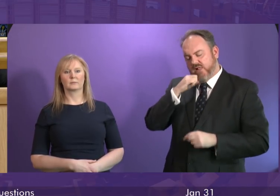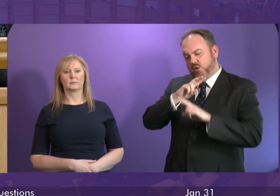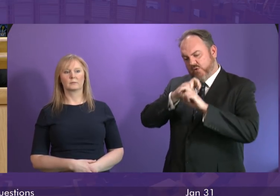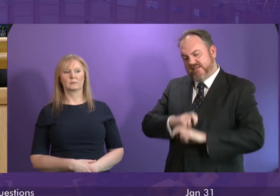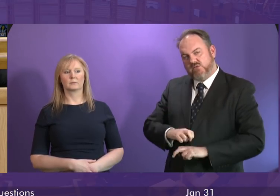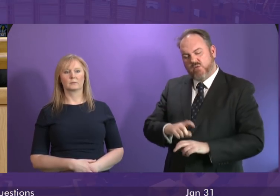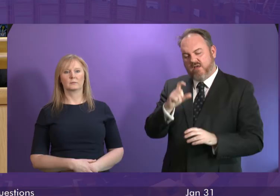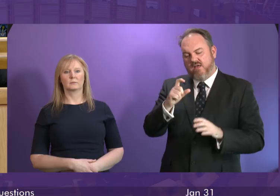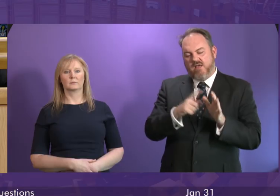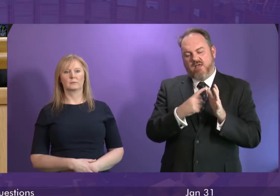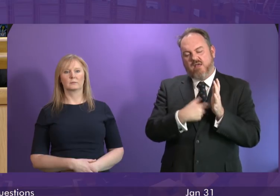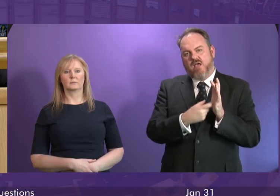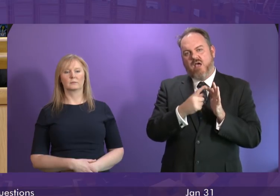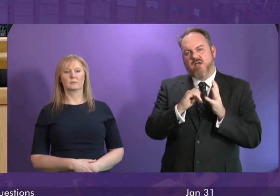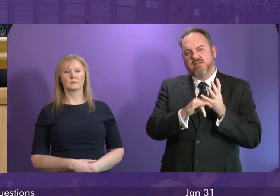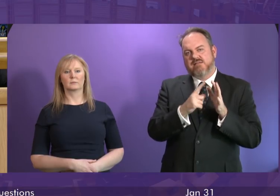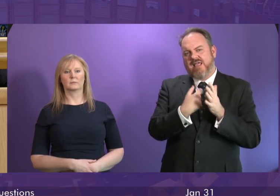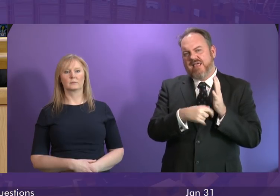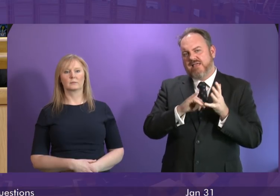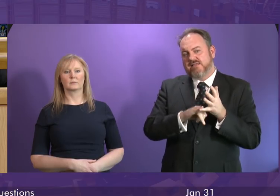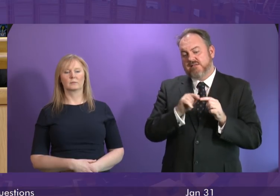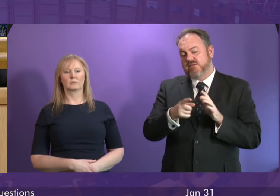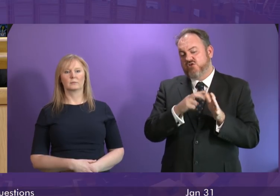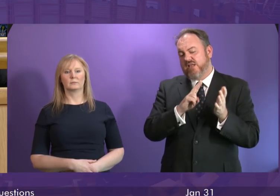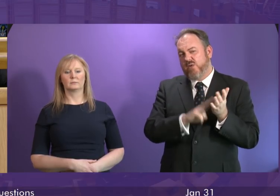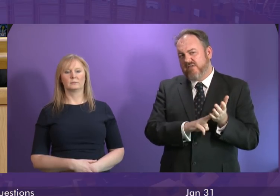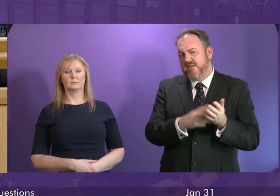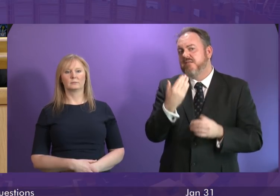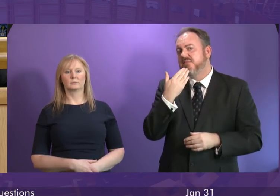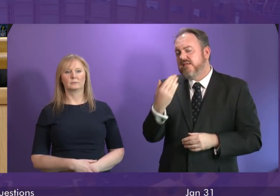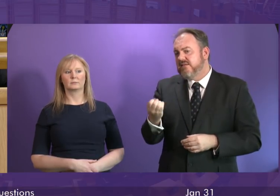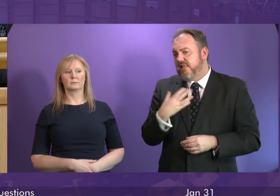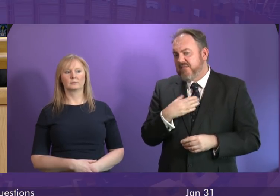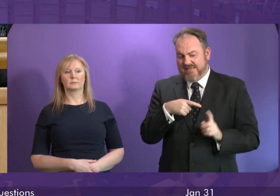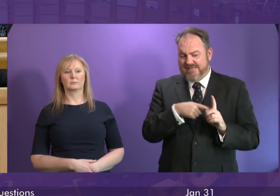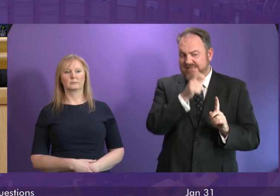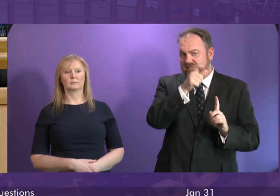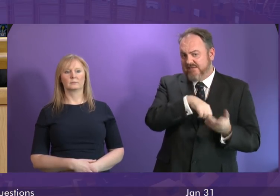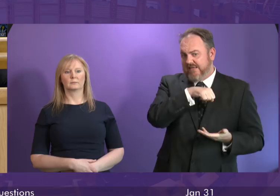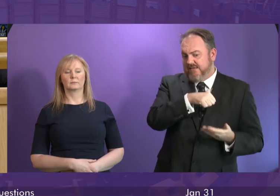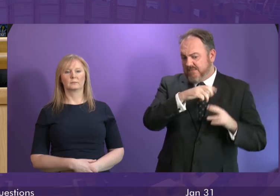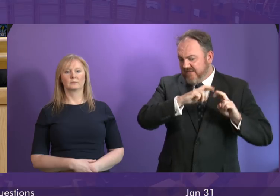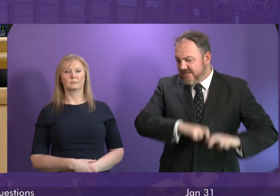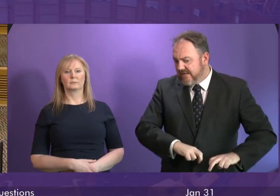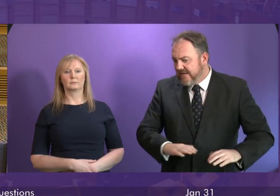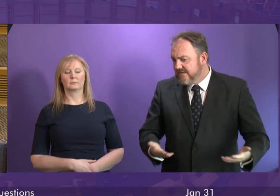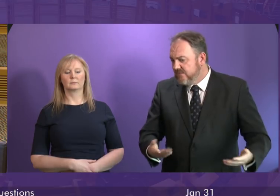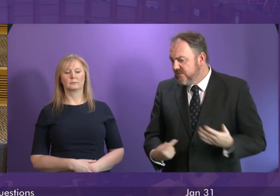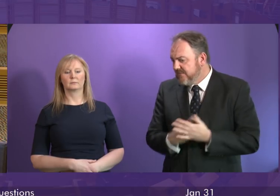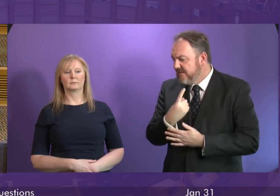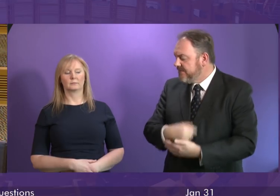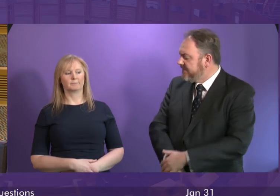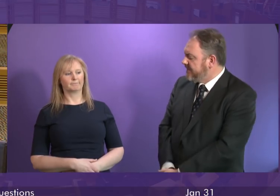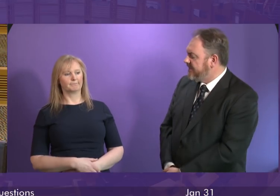Carstairs by the end of January so can the first minister confirm that Kyle's case is being investigated first minister